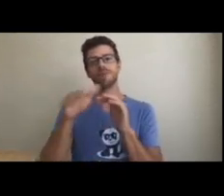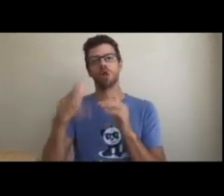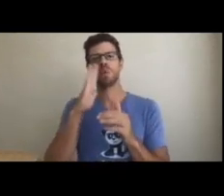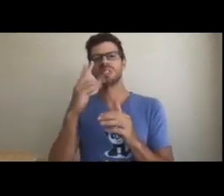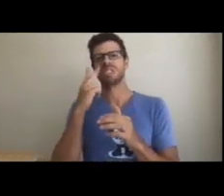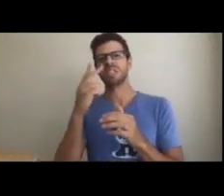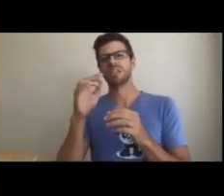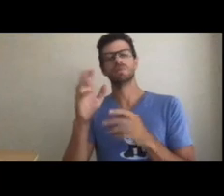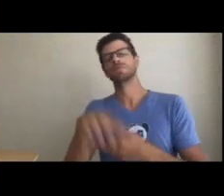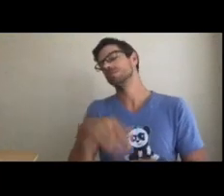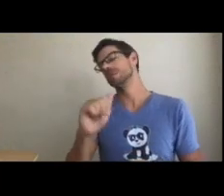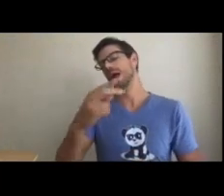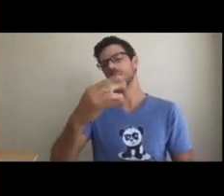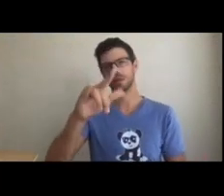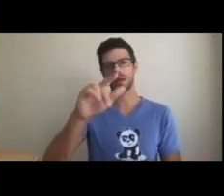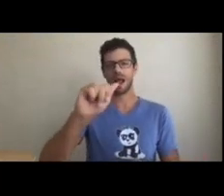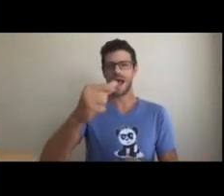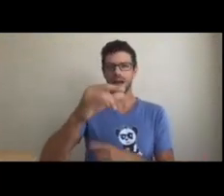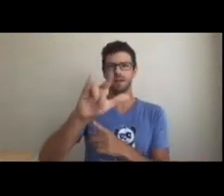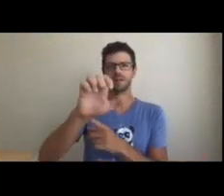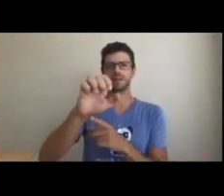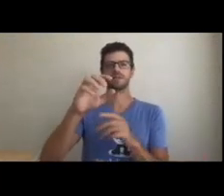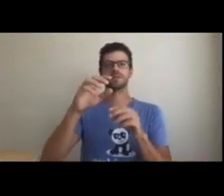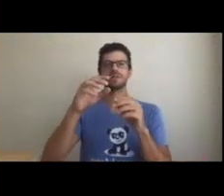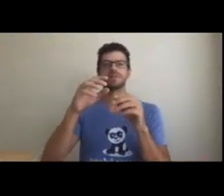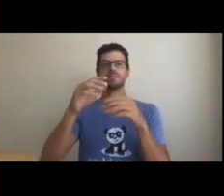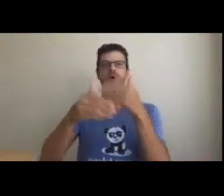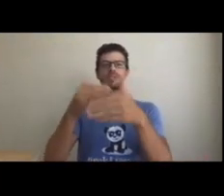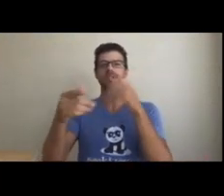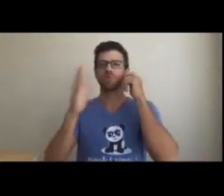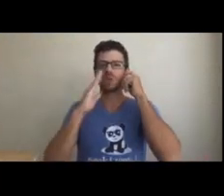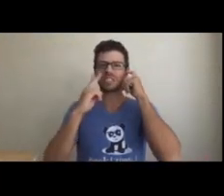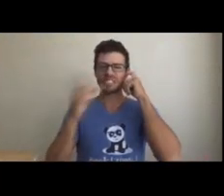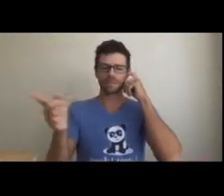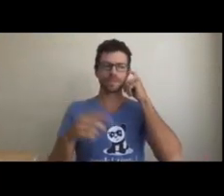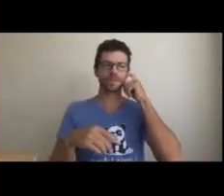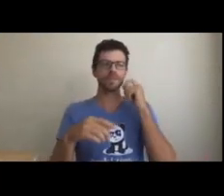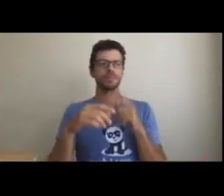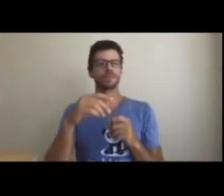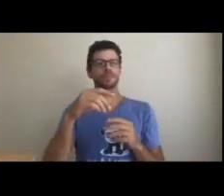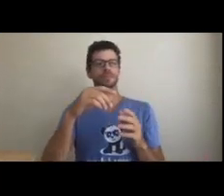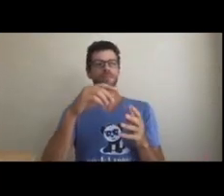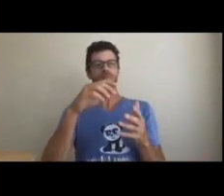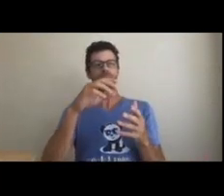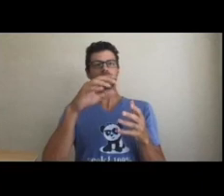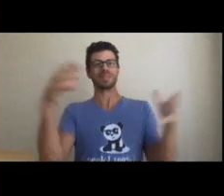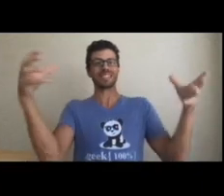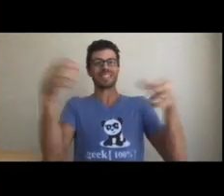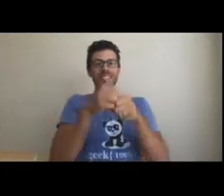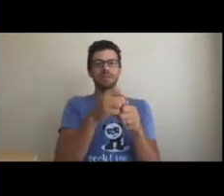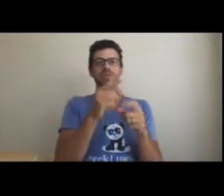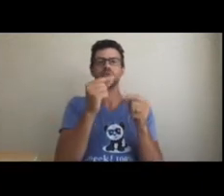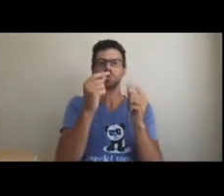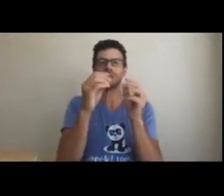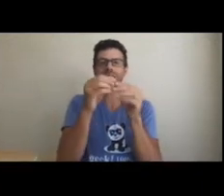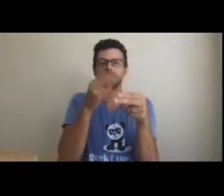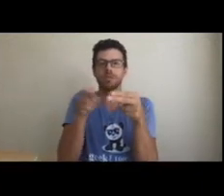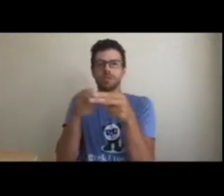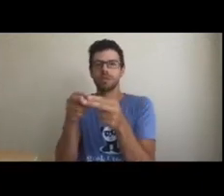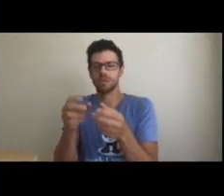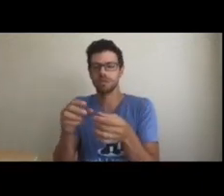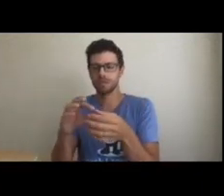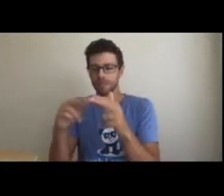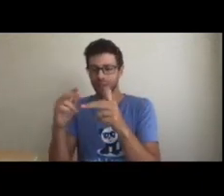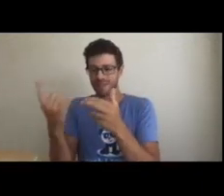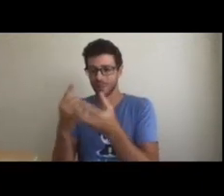in the next slide. With both MVP and agile process, you will be able to build